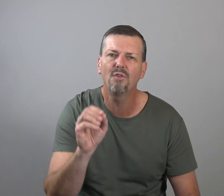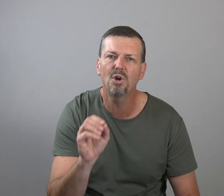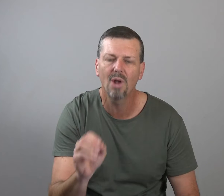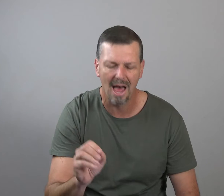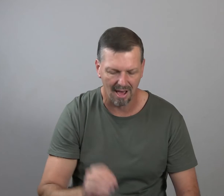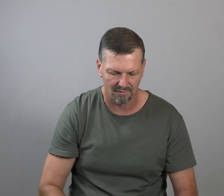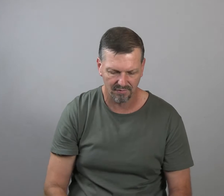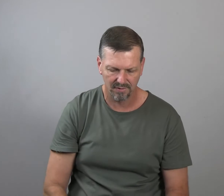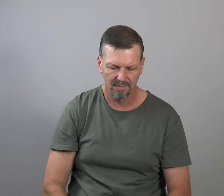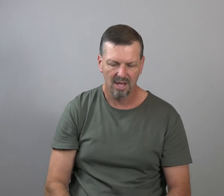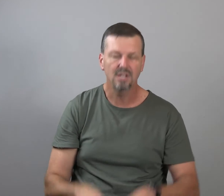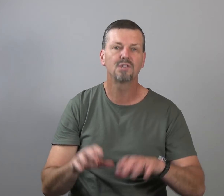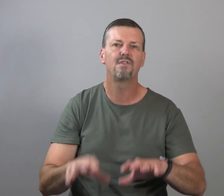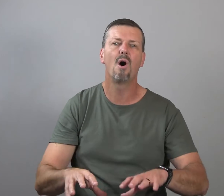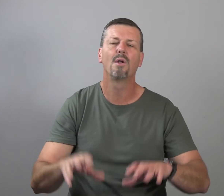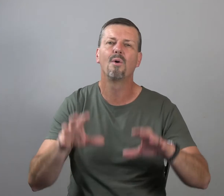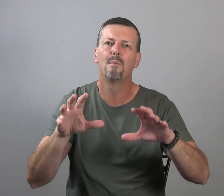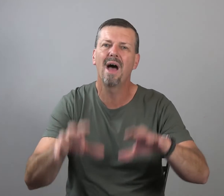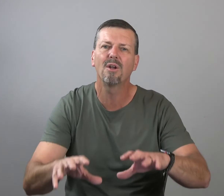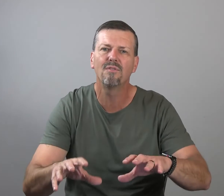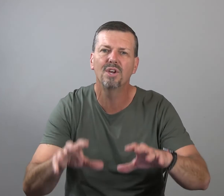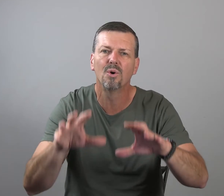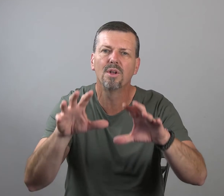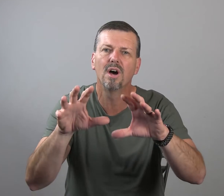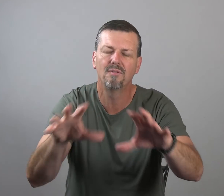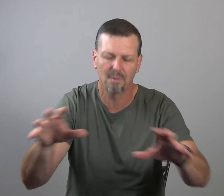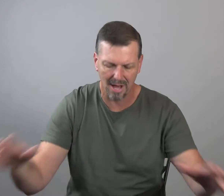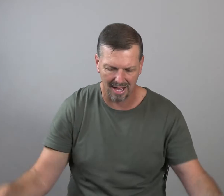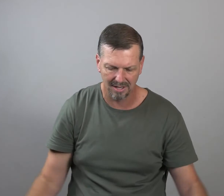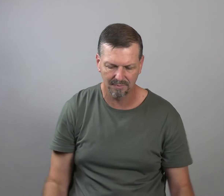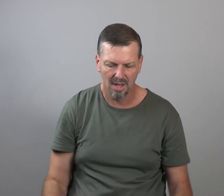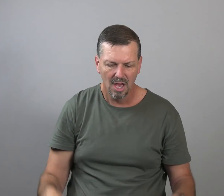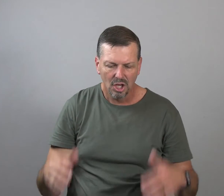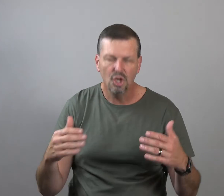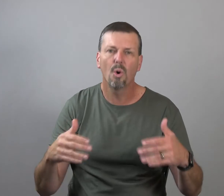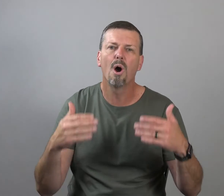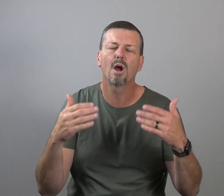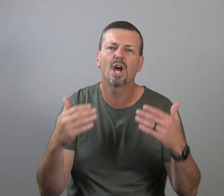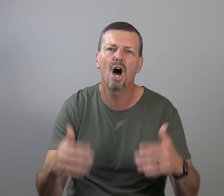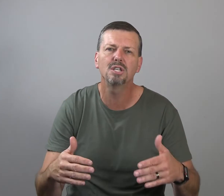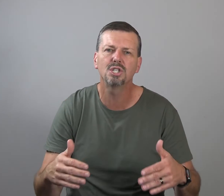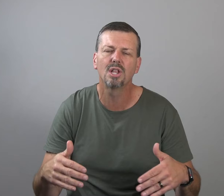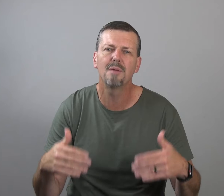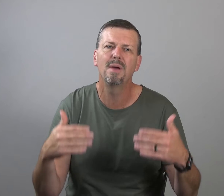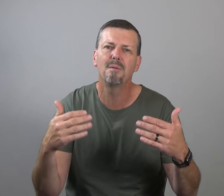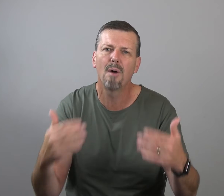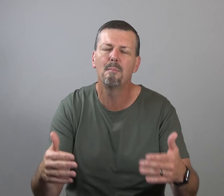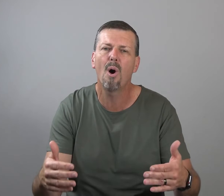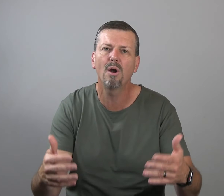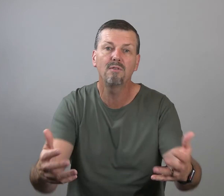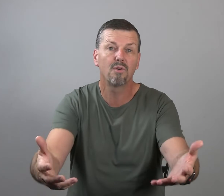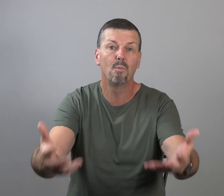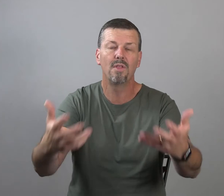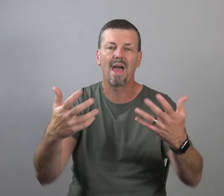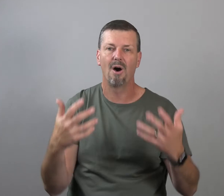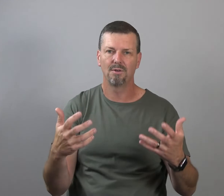for your life is fought on the battlefield of your mind. You are constantly being bombarded from without